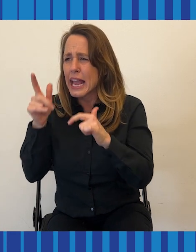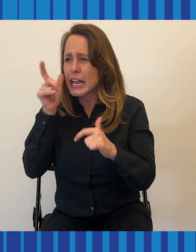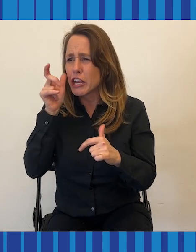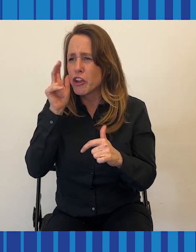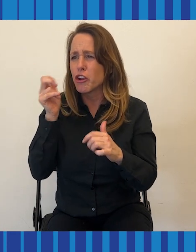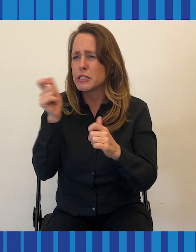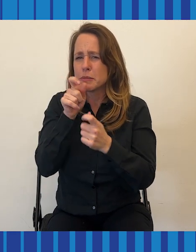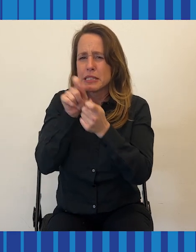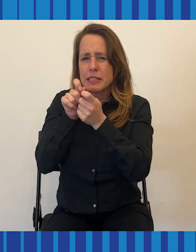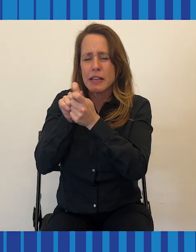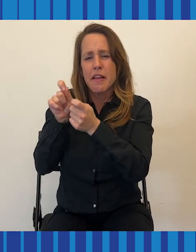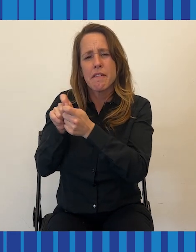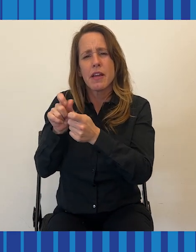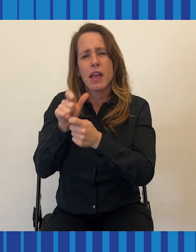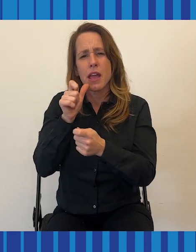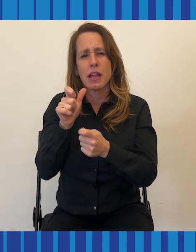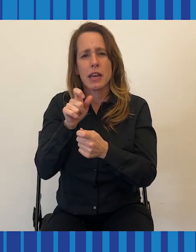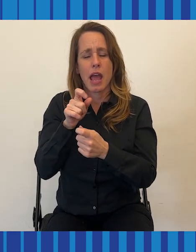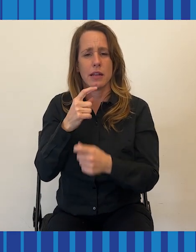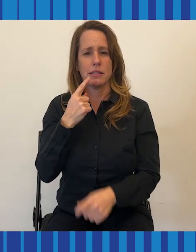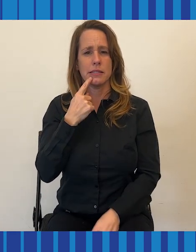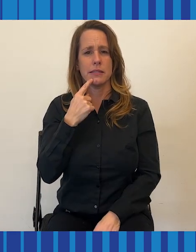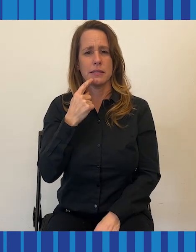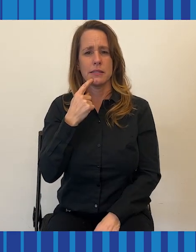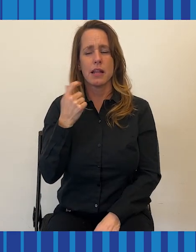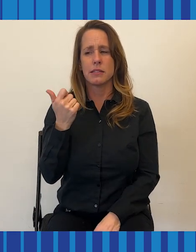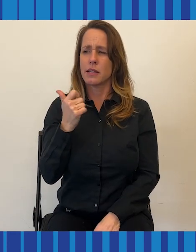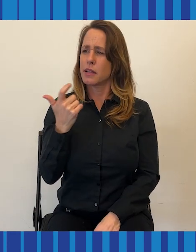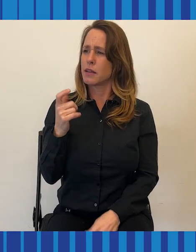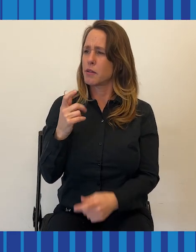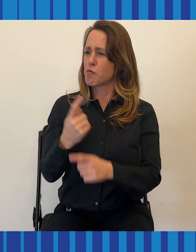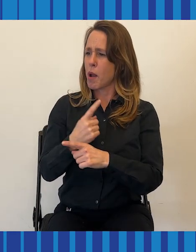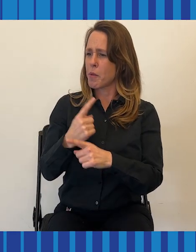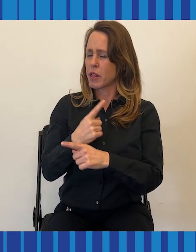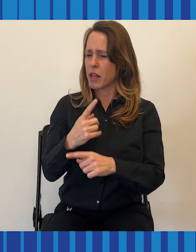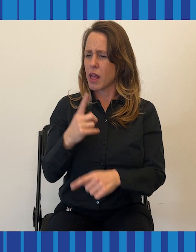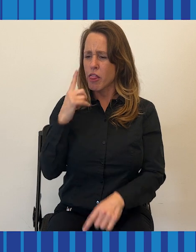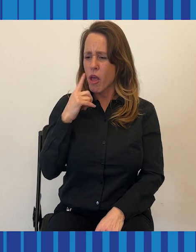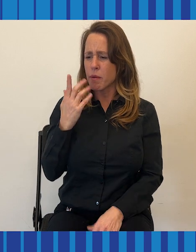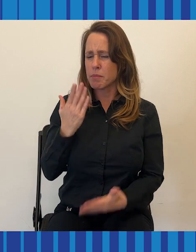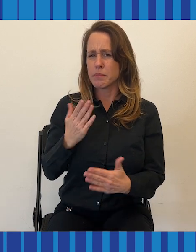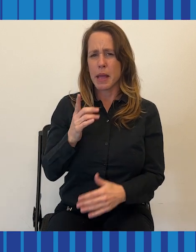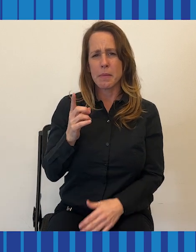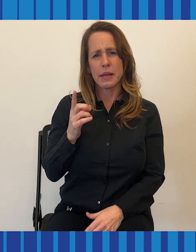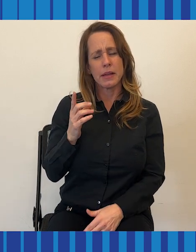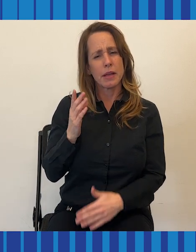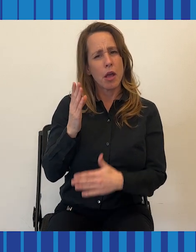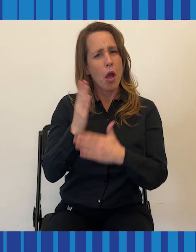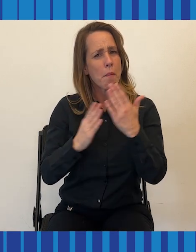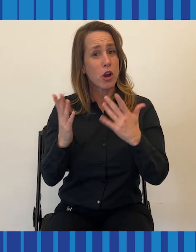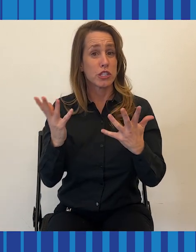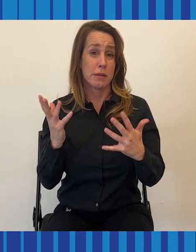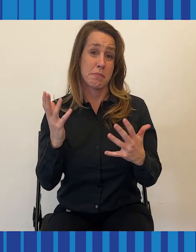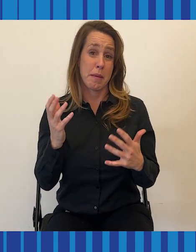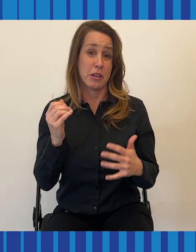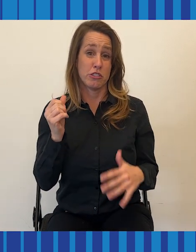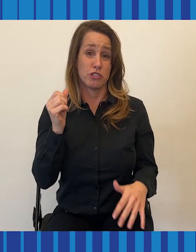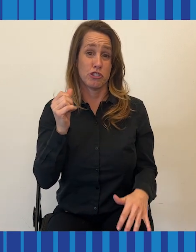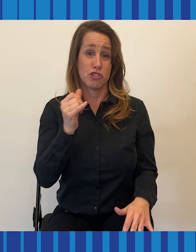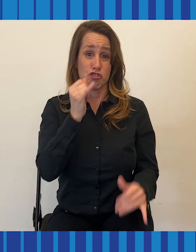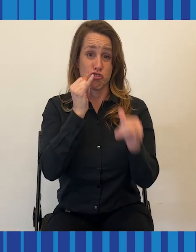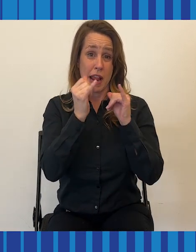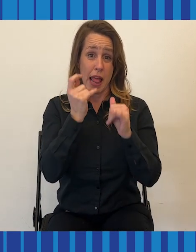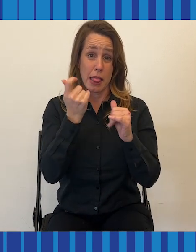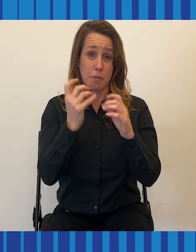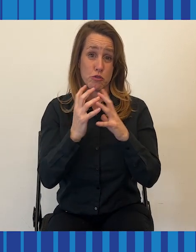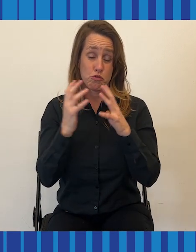Like they're just not speaking crisply. They're not enunciating. They're just kind of talking a little bit like this. I imagine